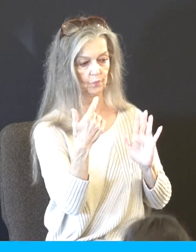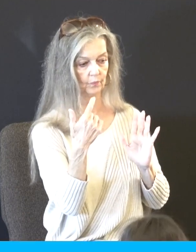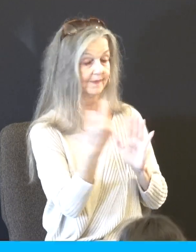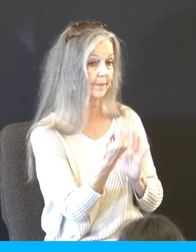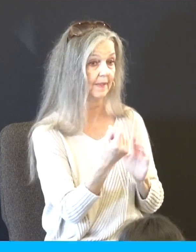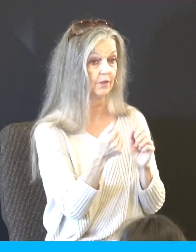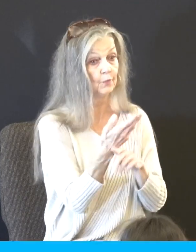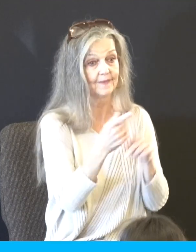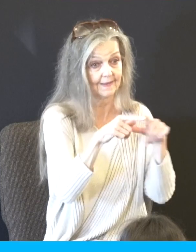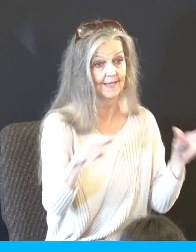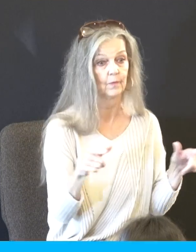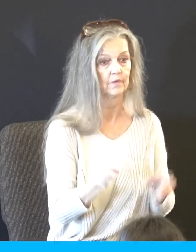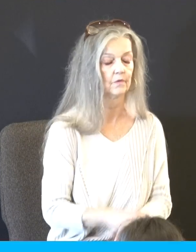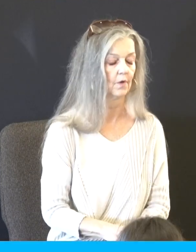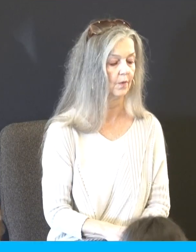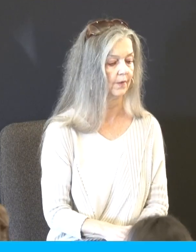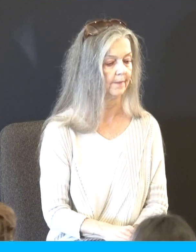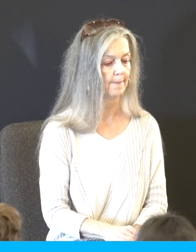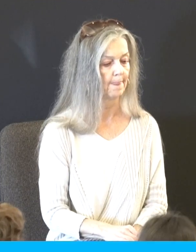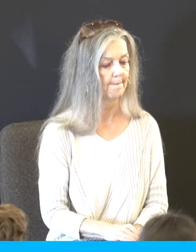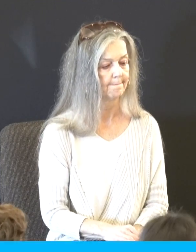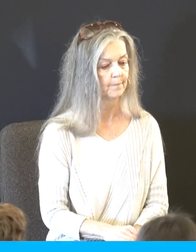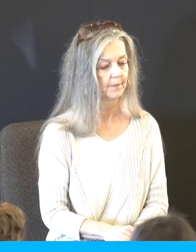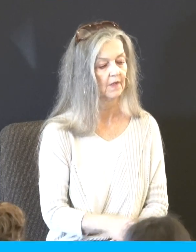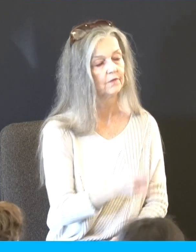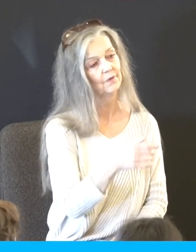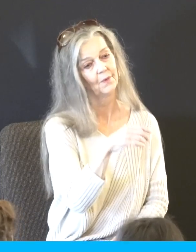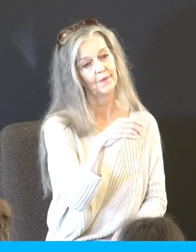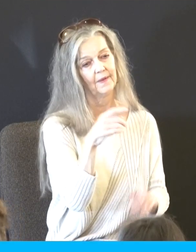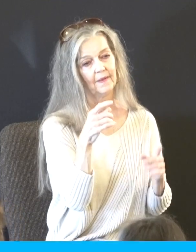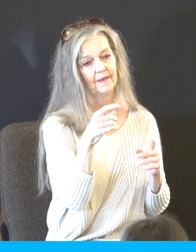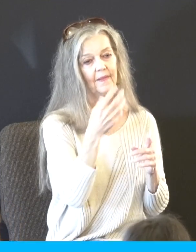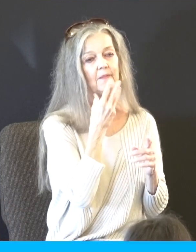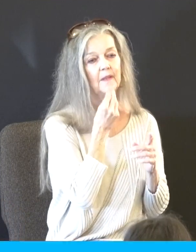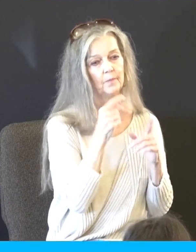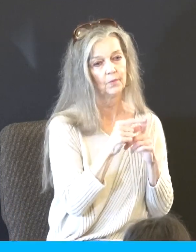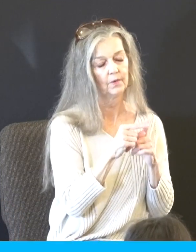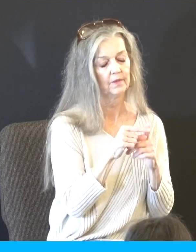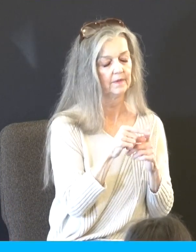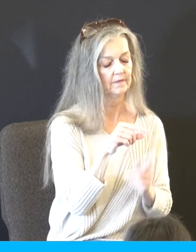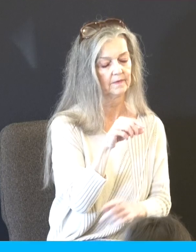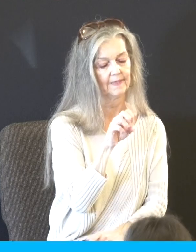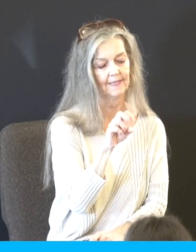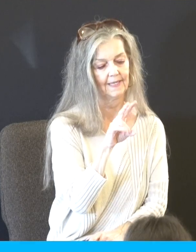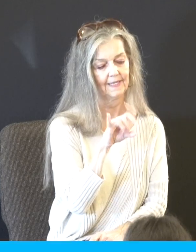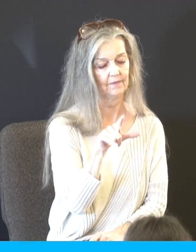can be 442 times evil, wickedness, 59 times, wicked, 25, mischief, 21, hurt,